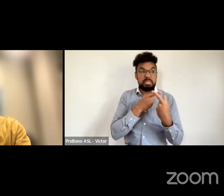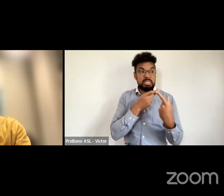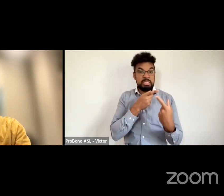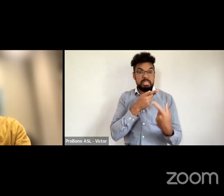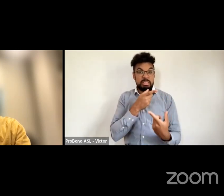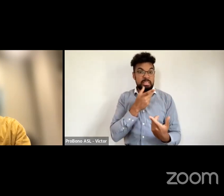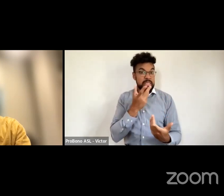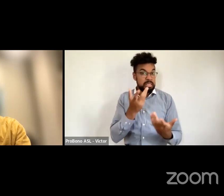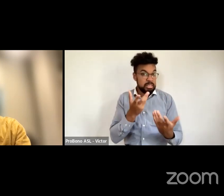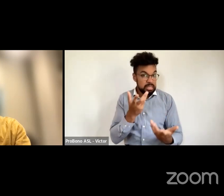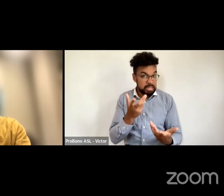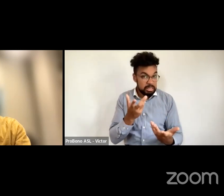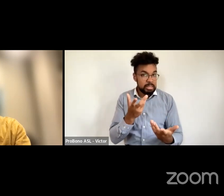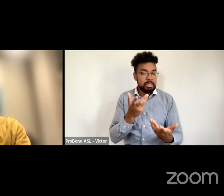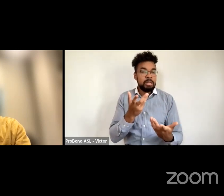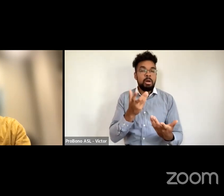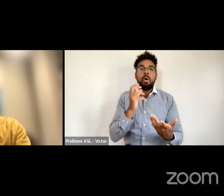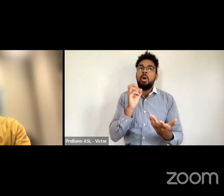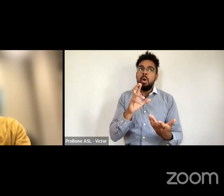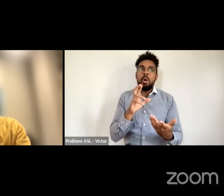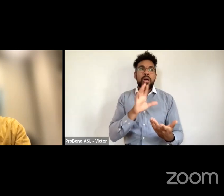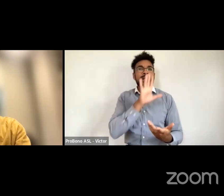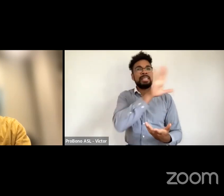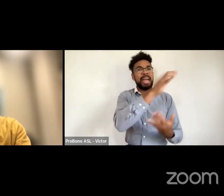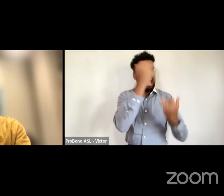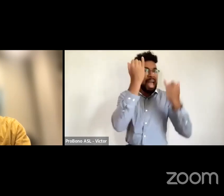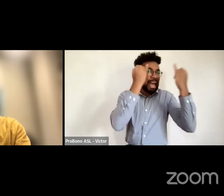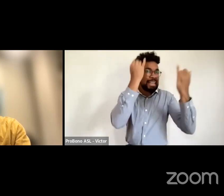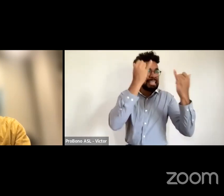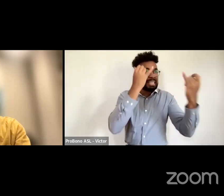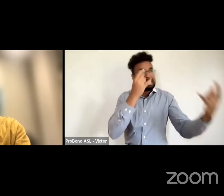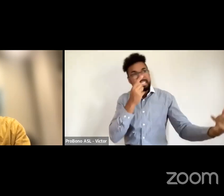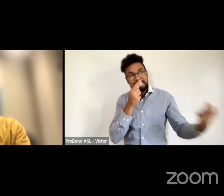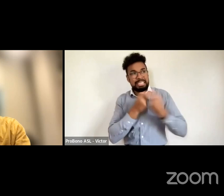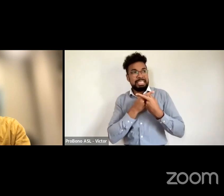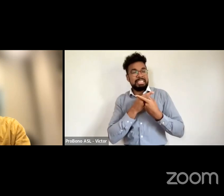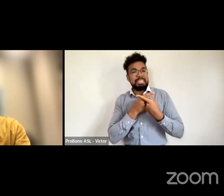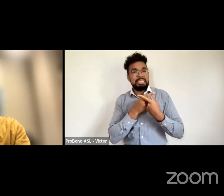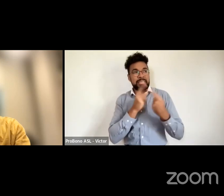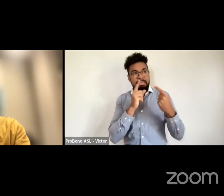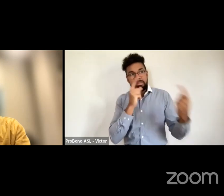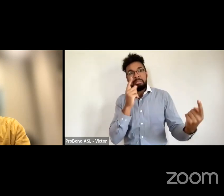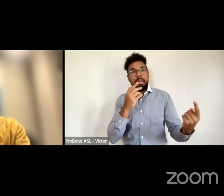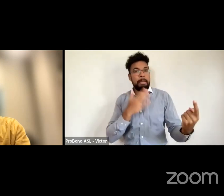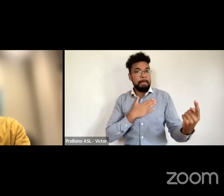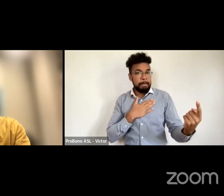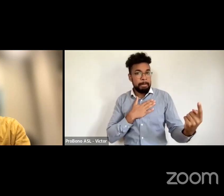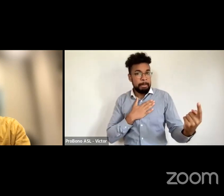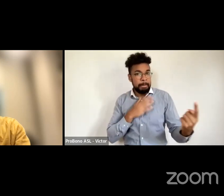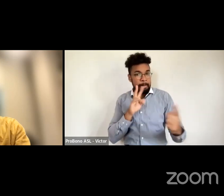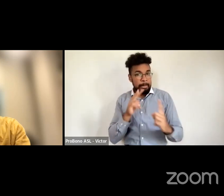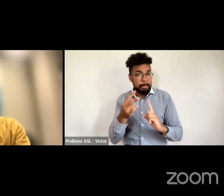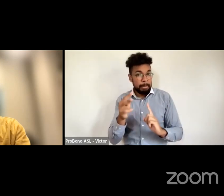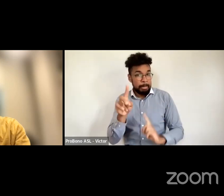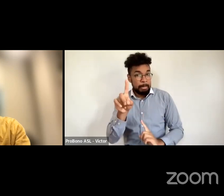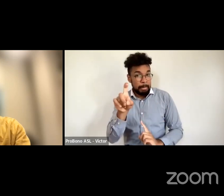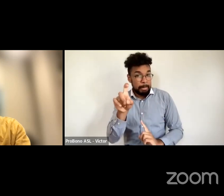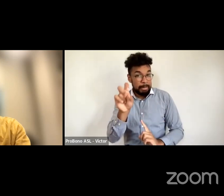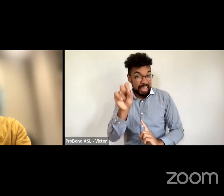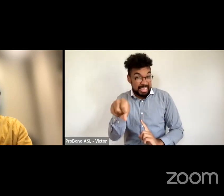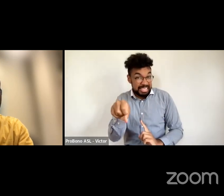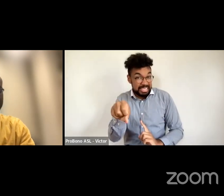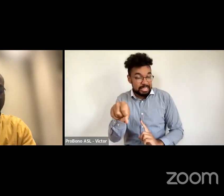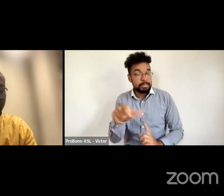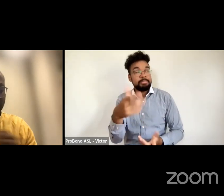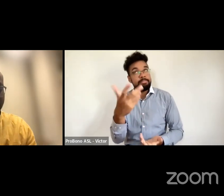the day does it also clash with my ideology and the things that i want to represent as an artist yes so that is